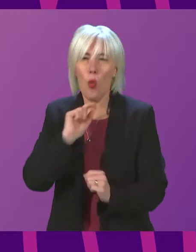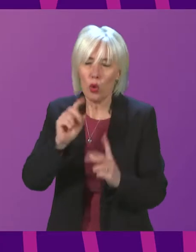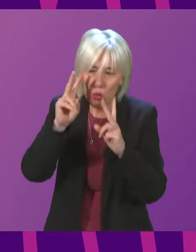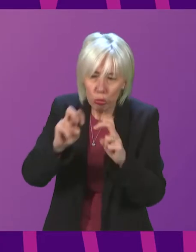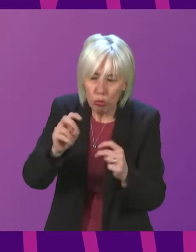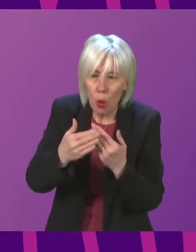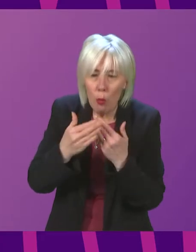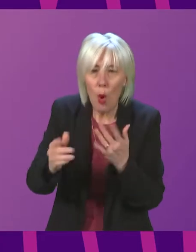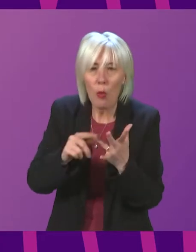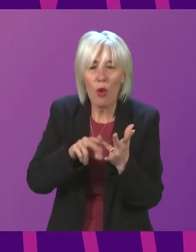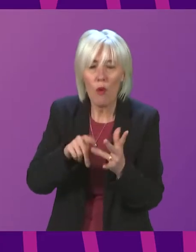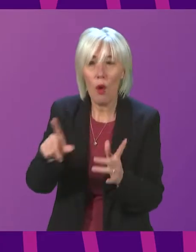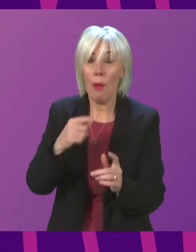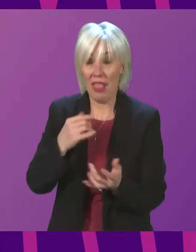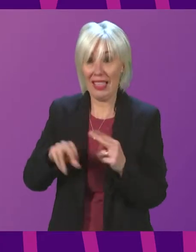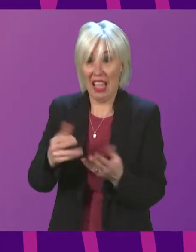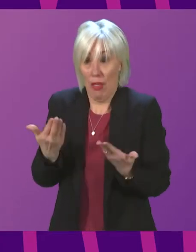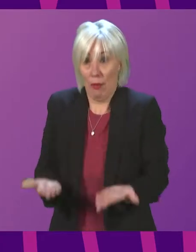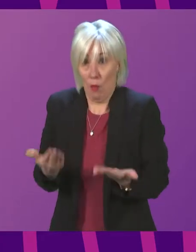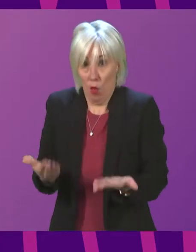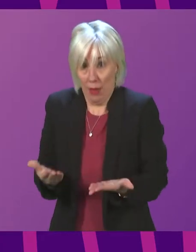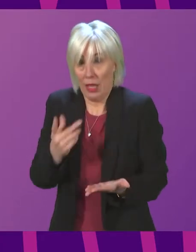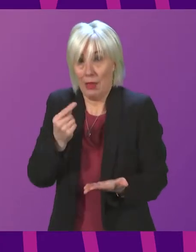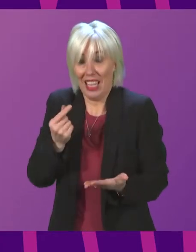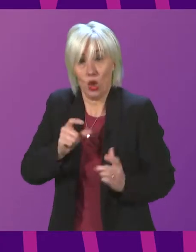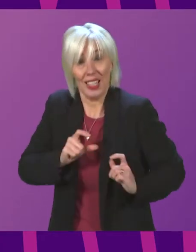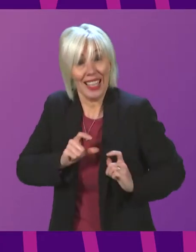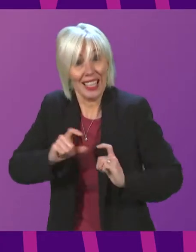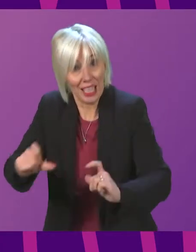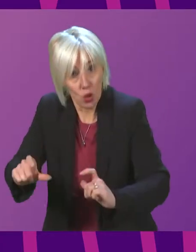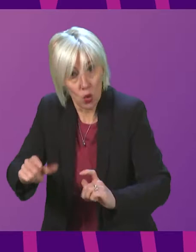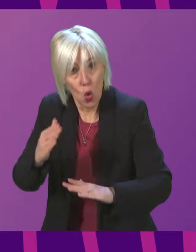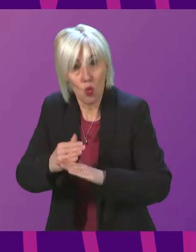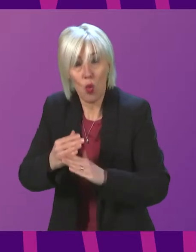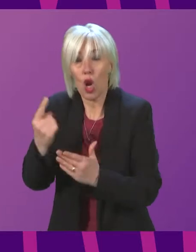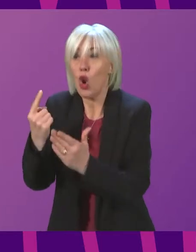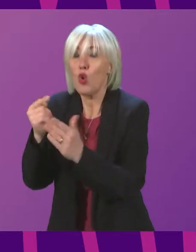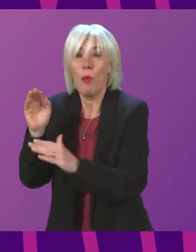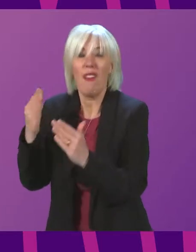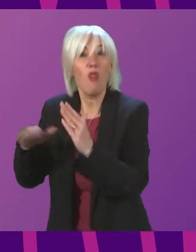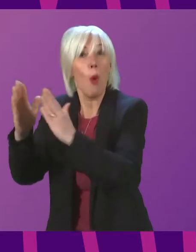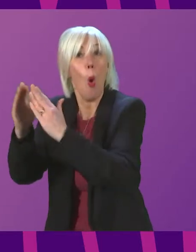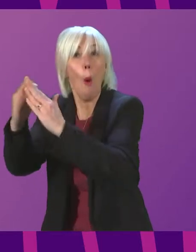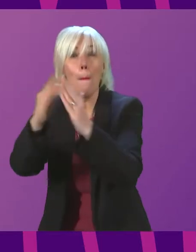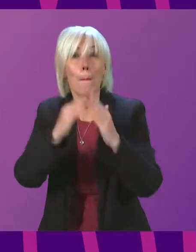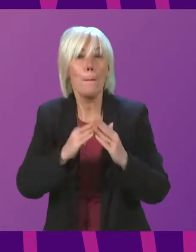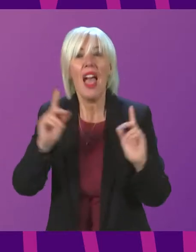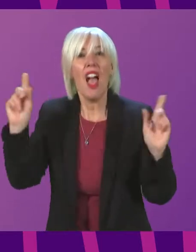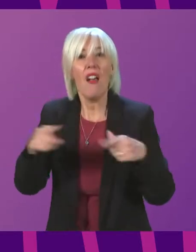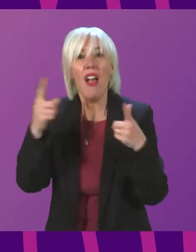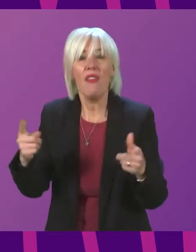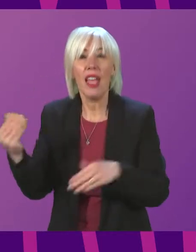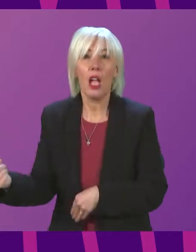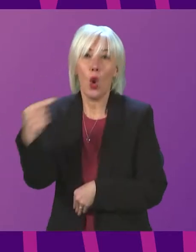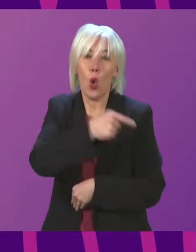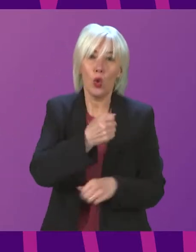to which existing staff might be able to continue in their jobs working remotely and from home if they are not able to relocate